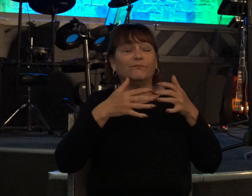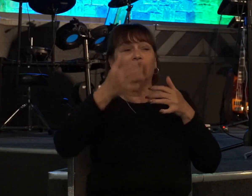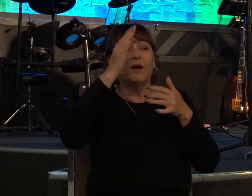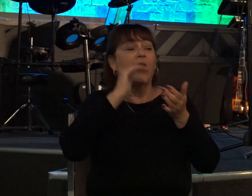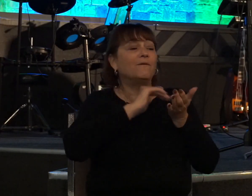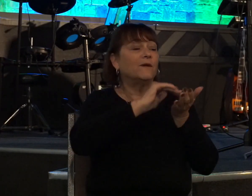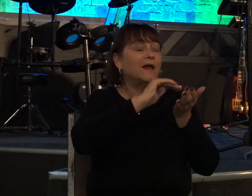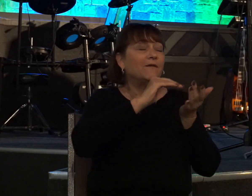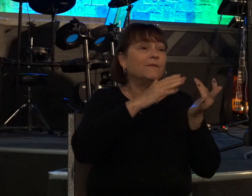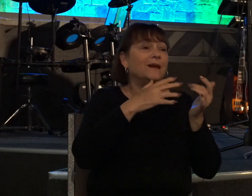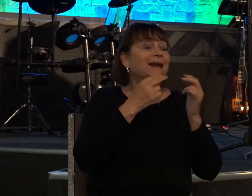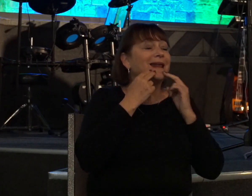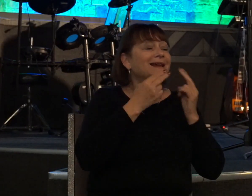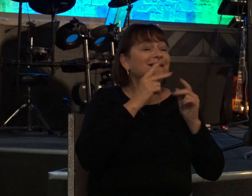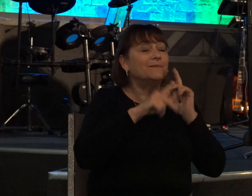Uriah and David's son